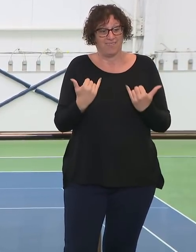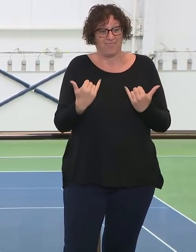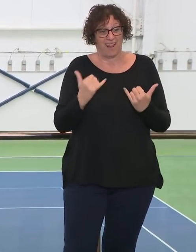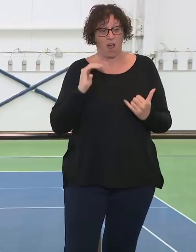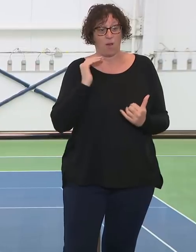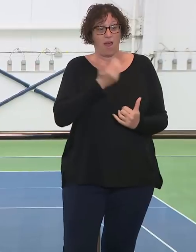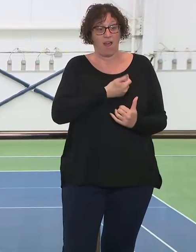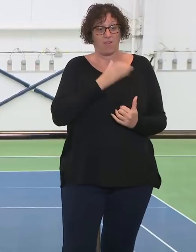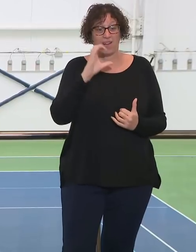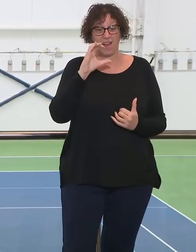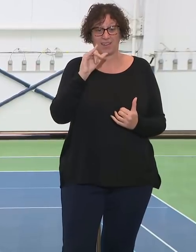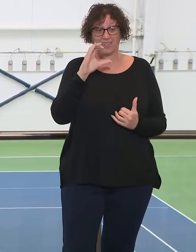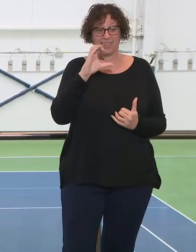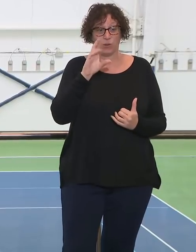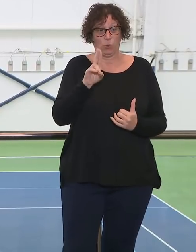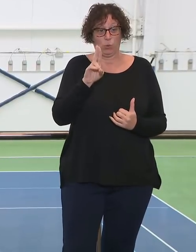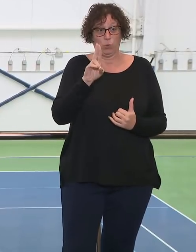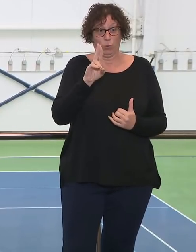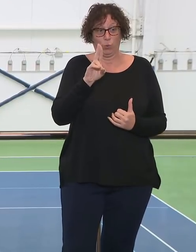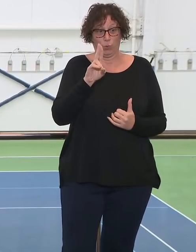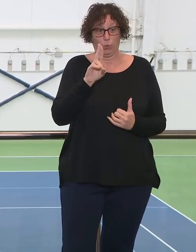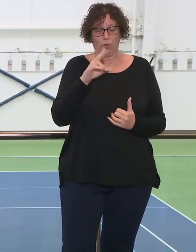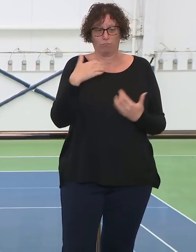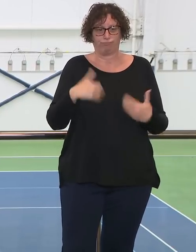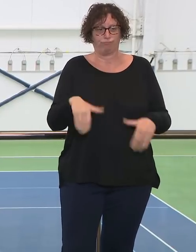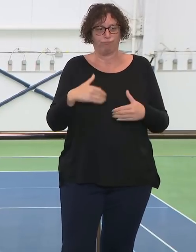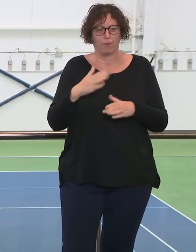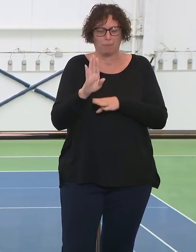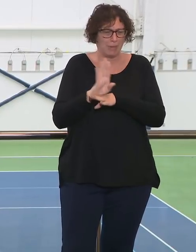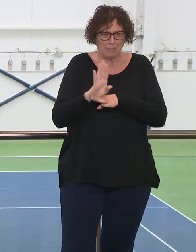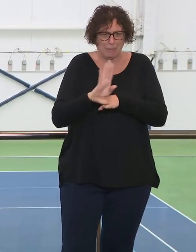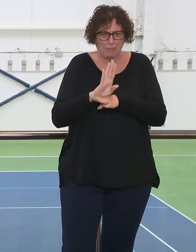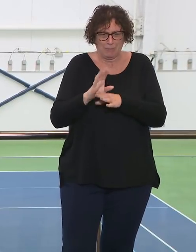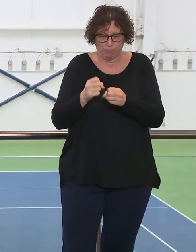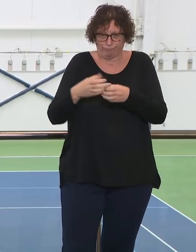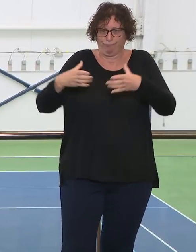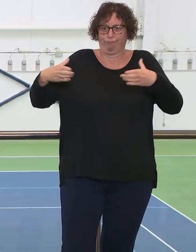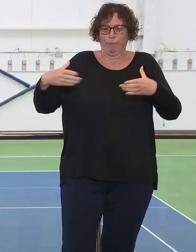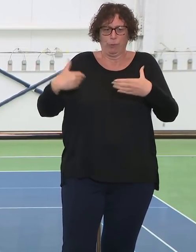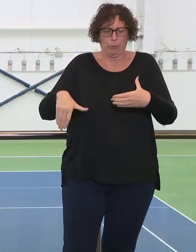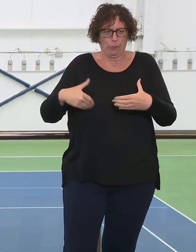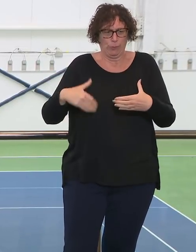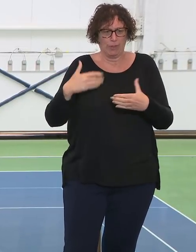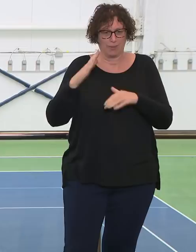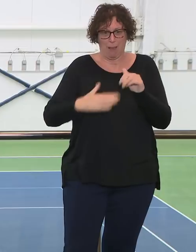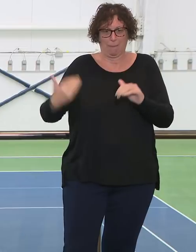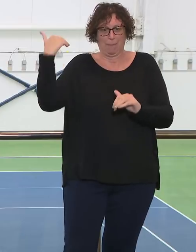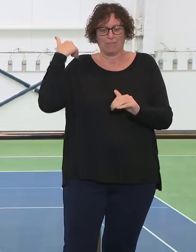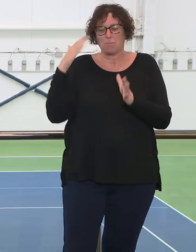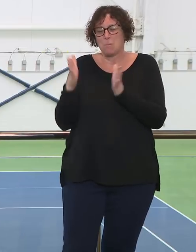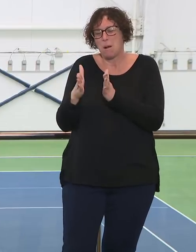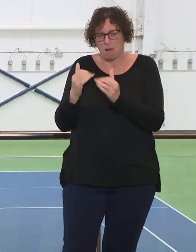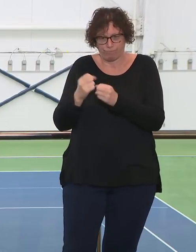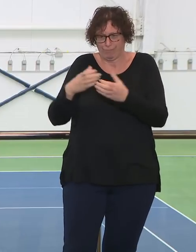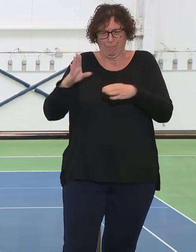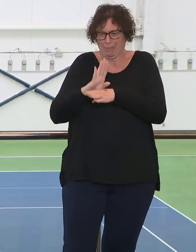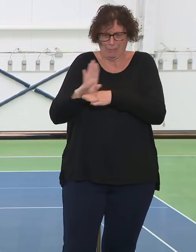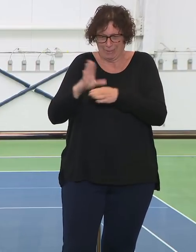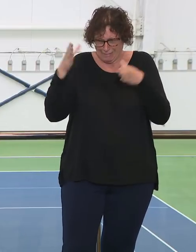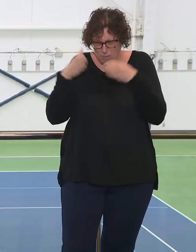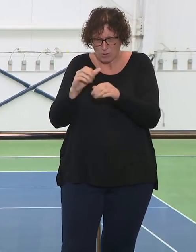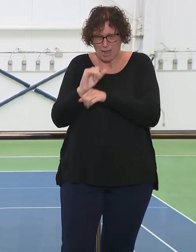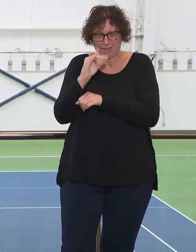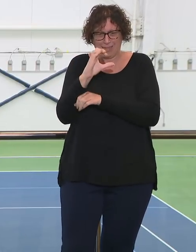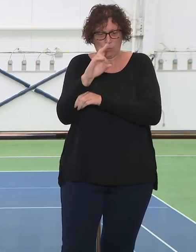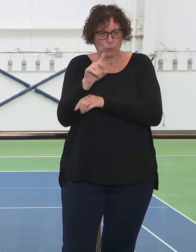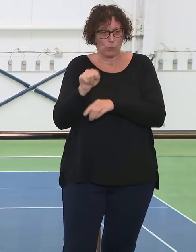operating rooms, medical surgical units. And so this space is exactly what we need. We need to look outside of the